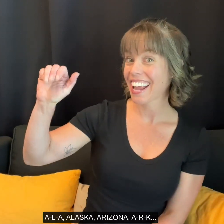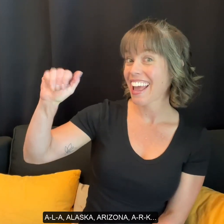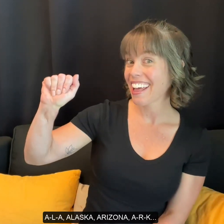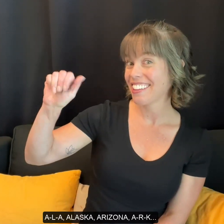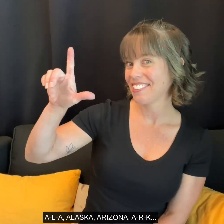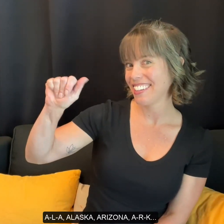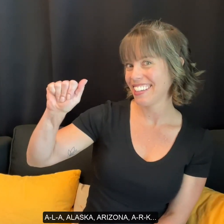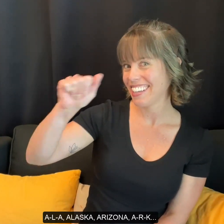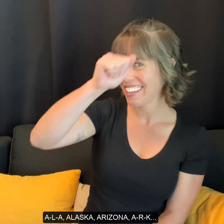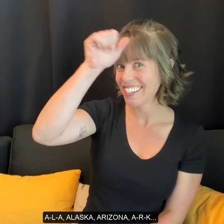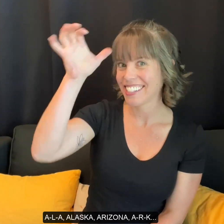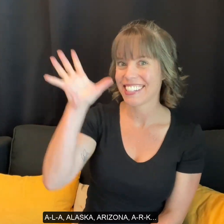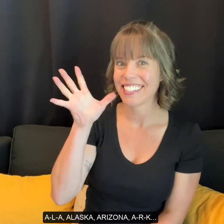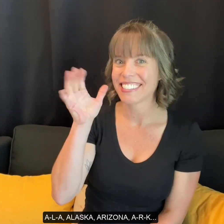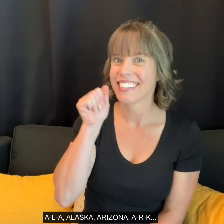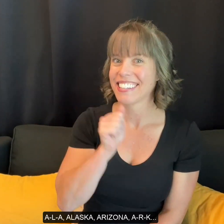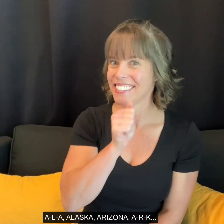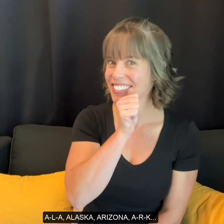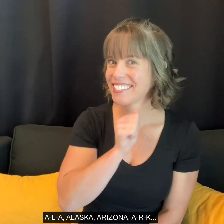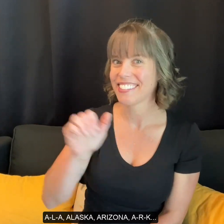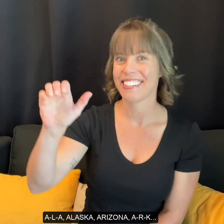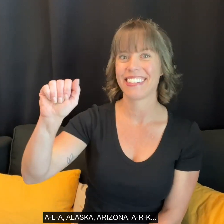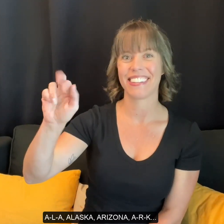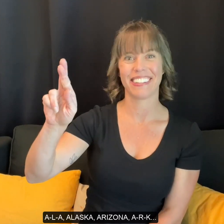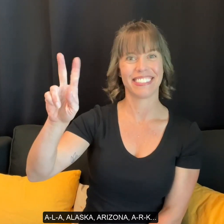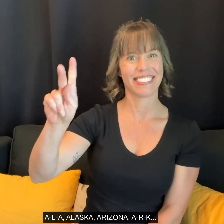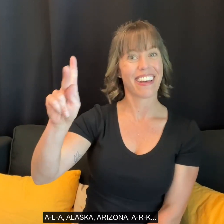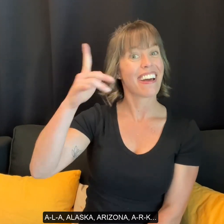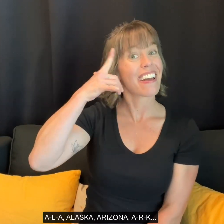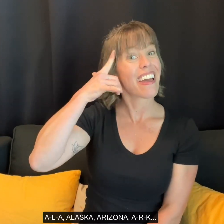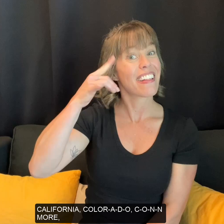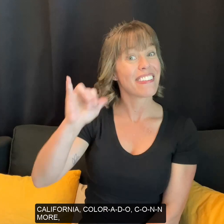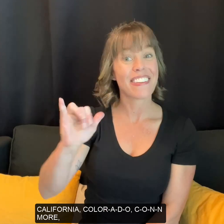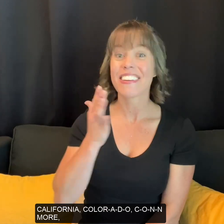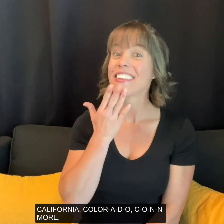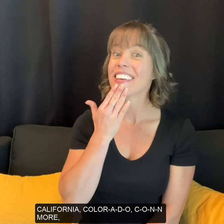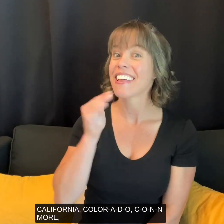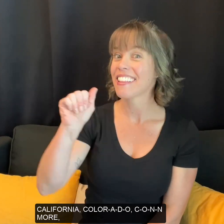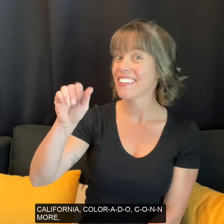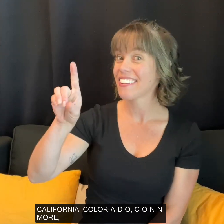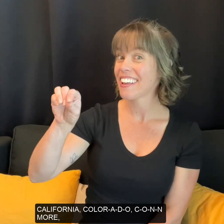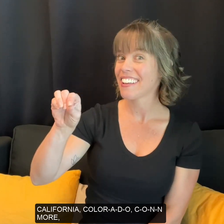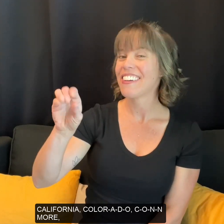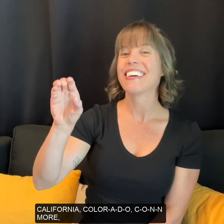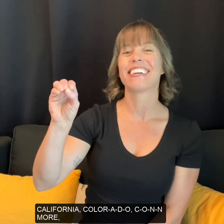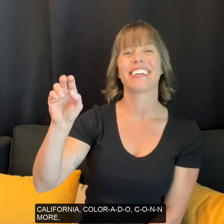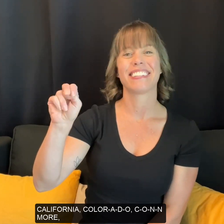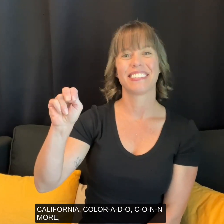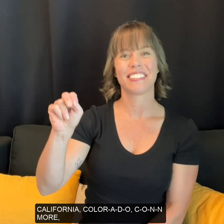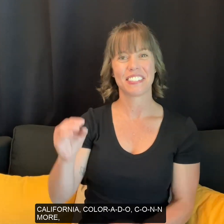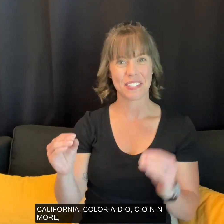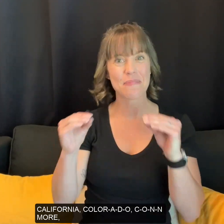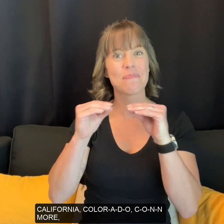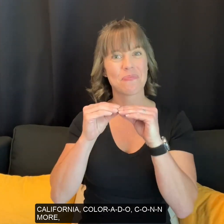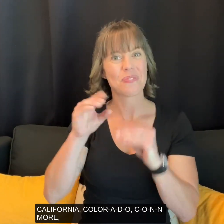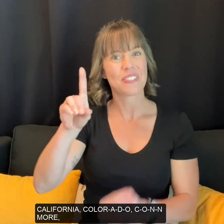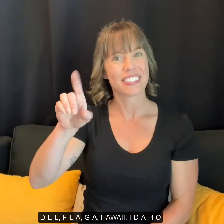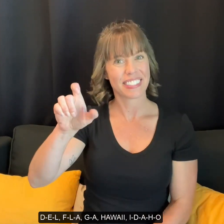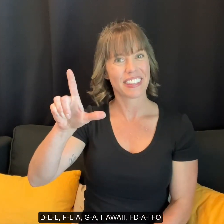Alabama and Alaska, Arizona, Arkansas, California, Colorado, Connecticut, and more, Delaware,